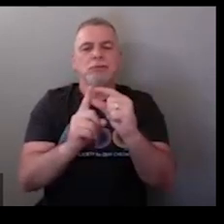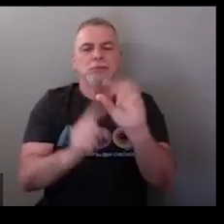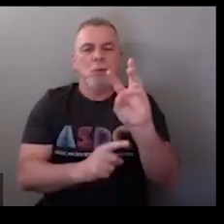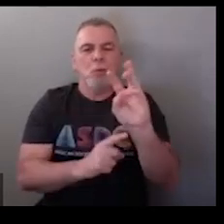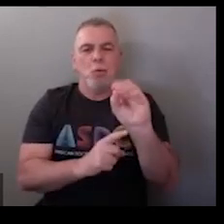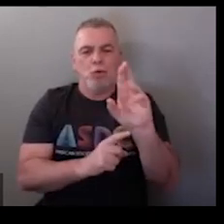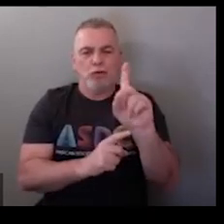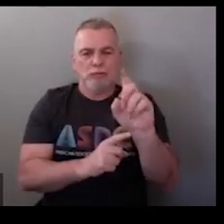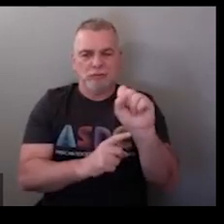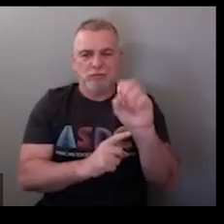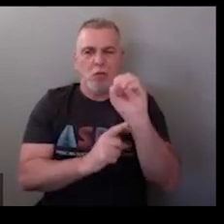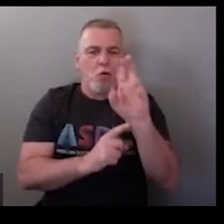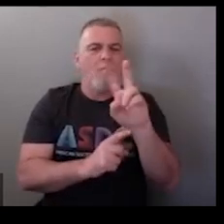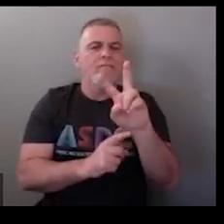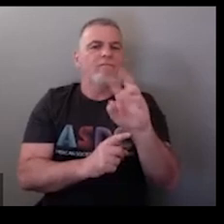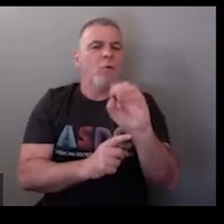also the sign for word